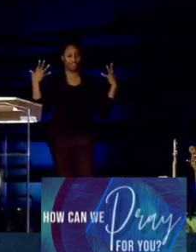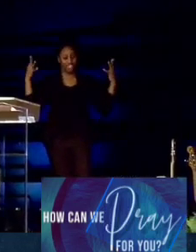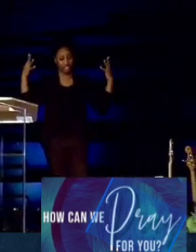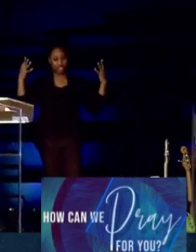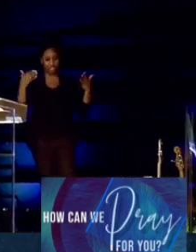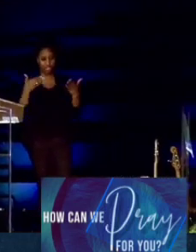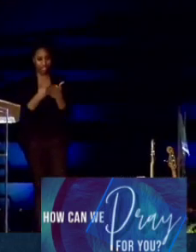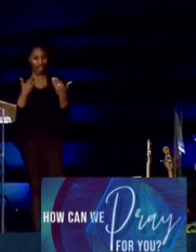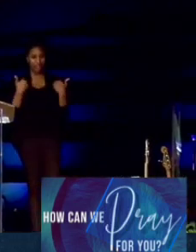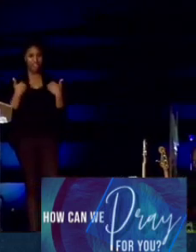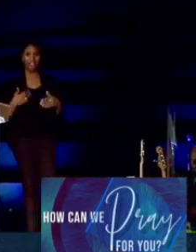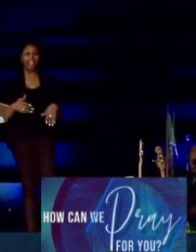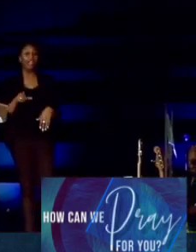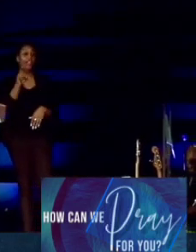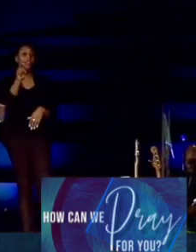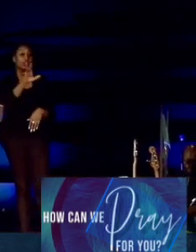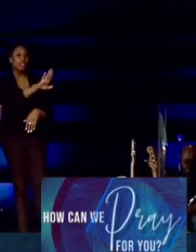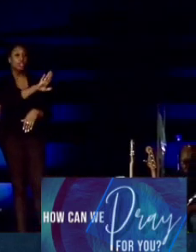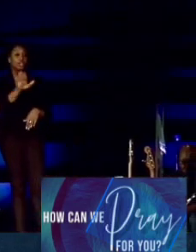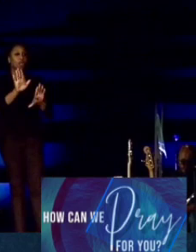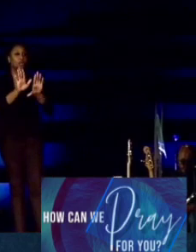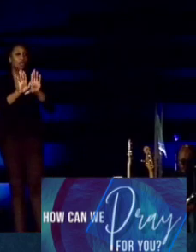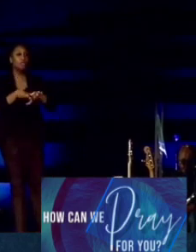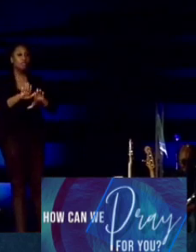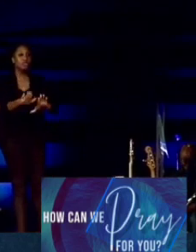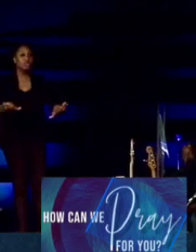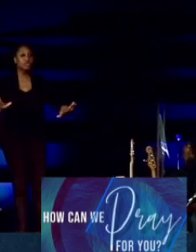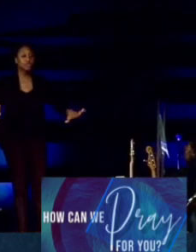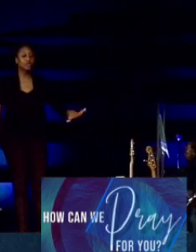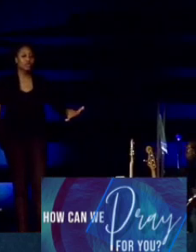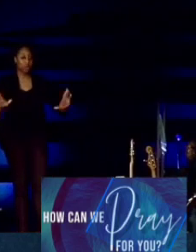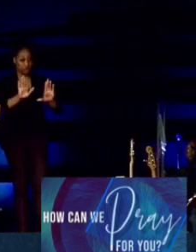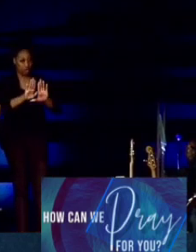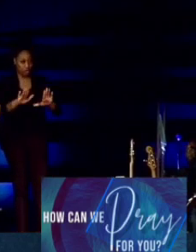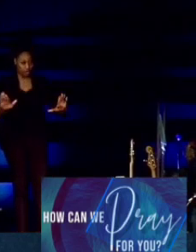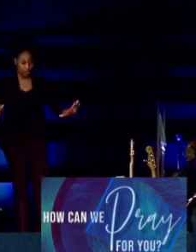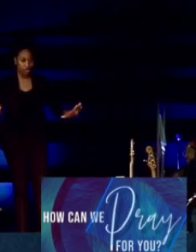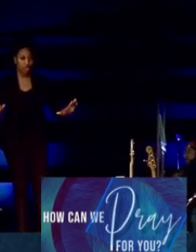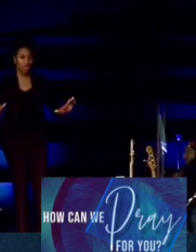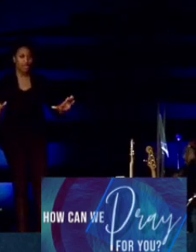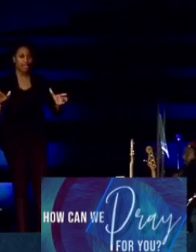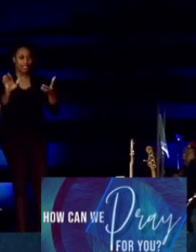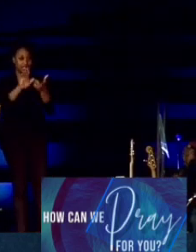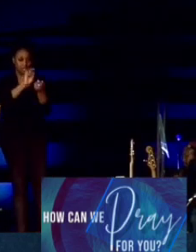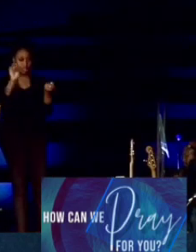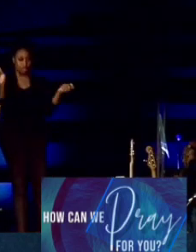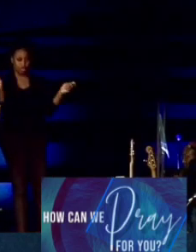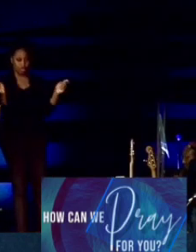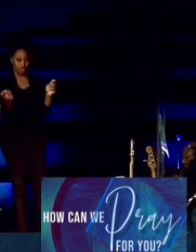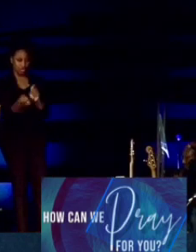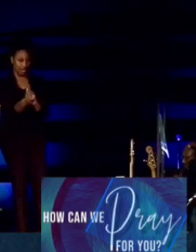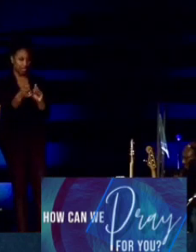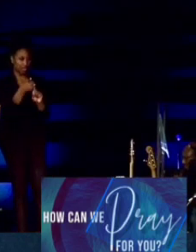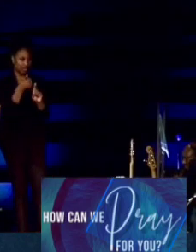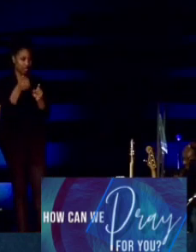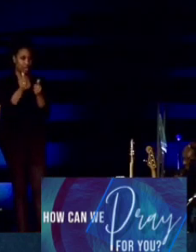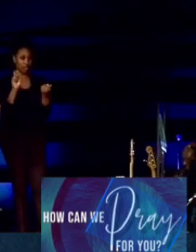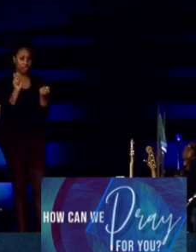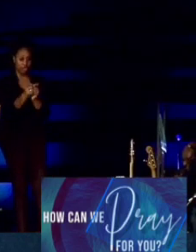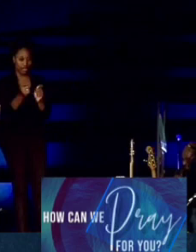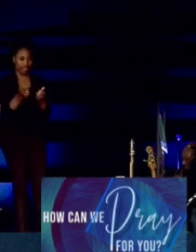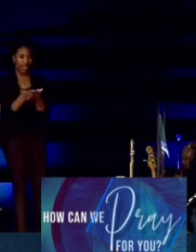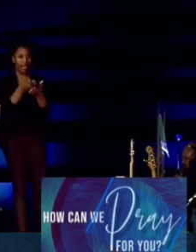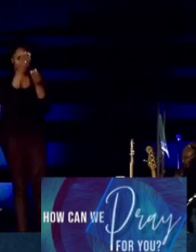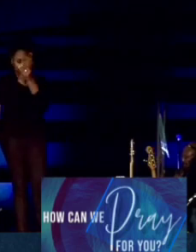If you need your children. Yes Lord. To make a turnaround. I dare you to